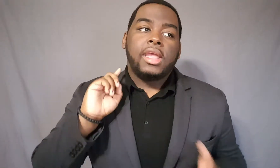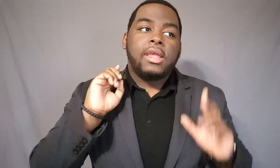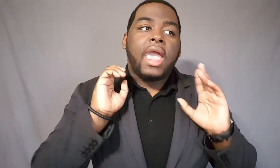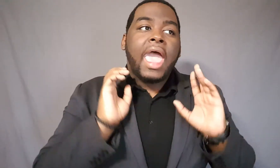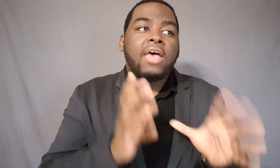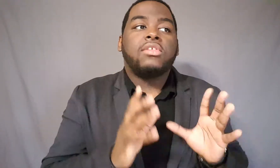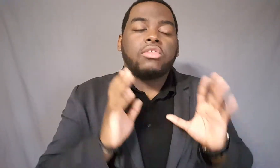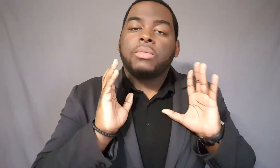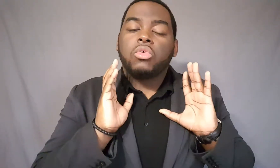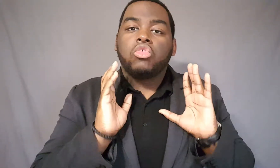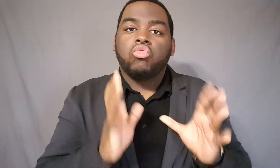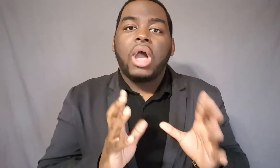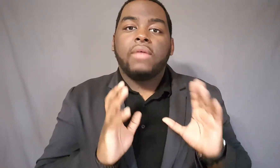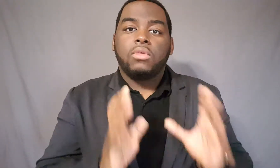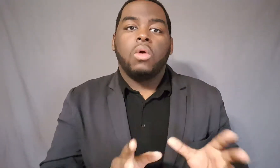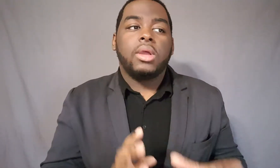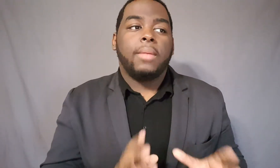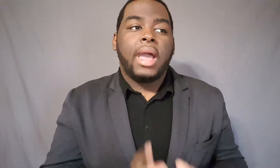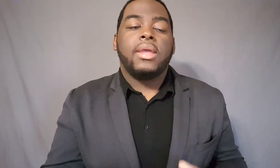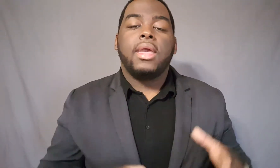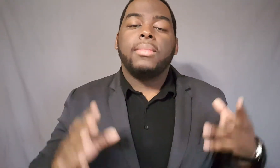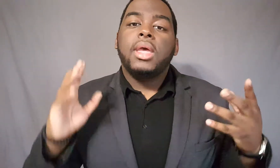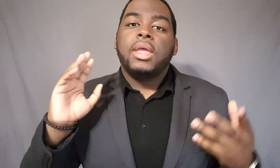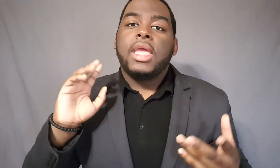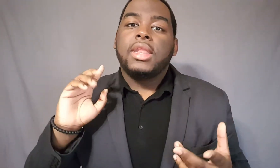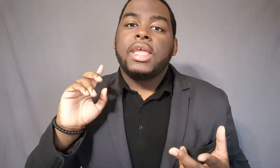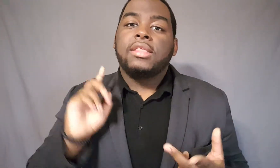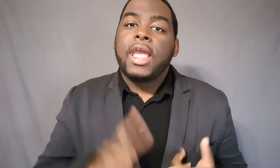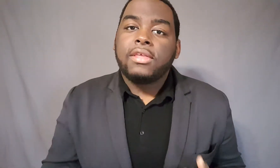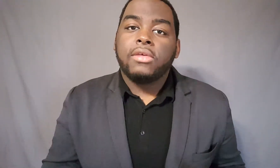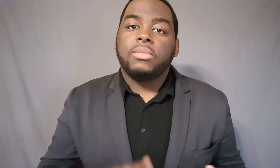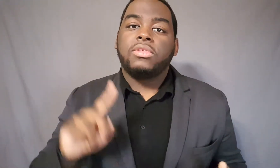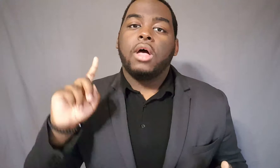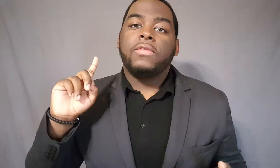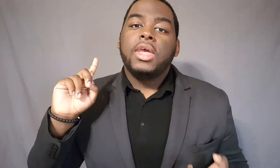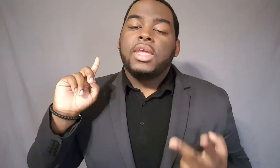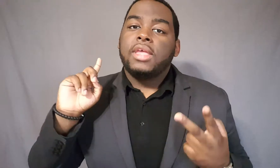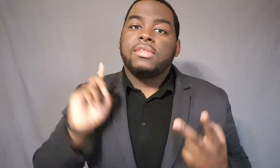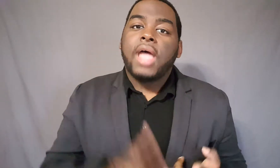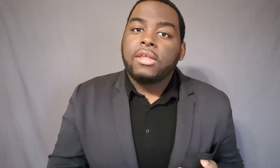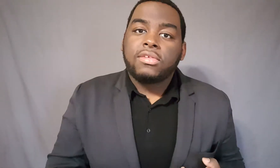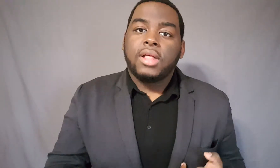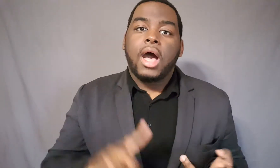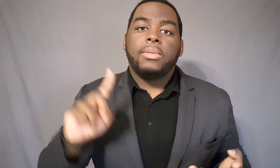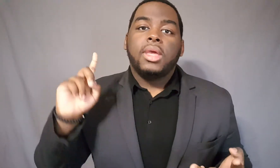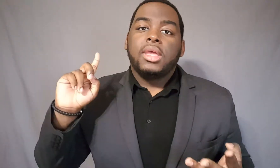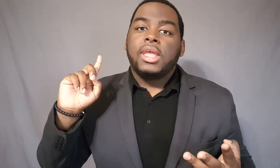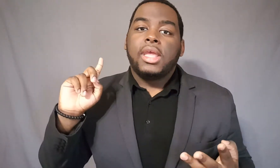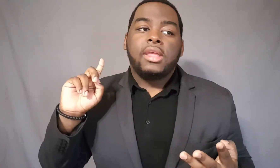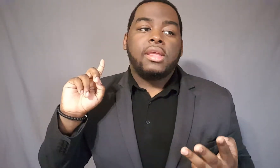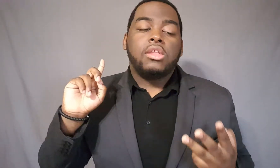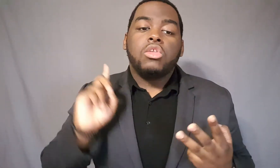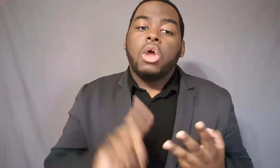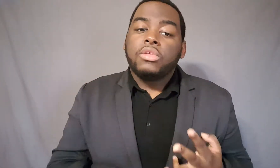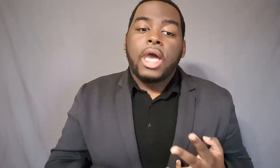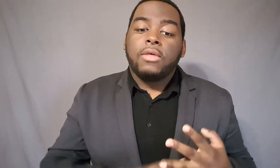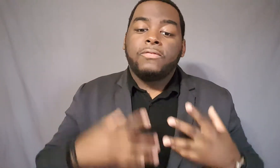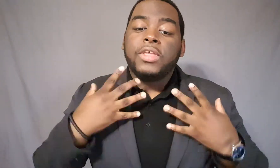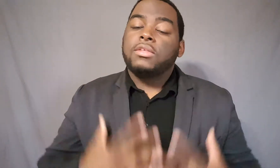has some sort of drive going about him. And he takes care of himself. He is not a slob. He knows how to physically